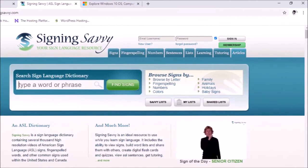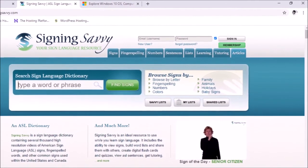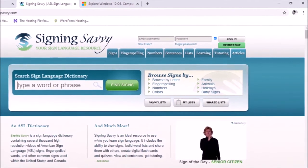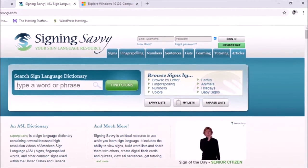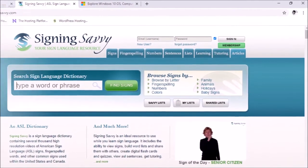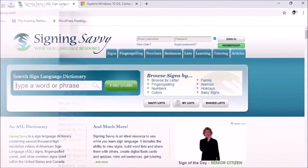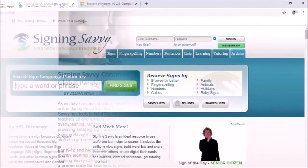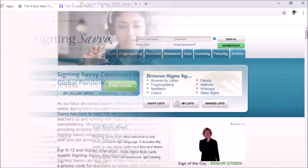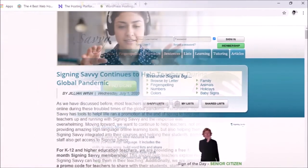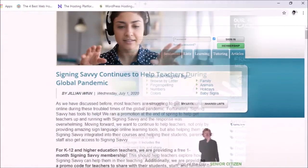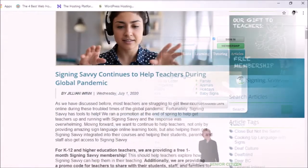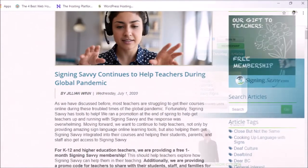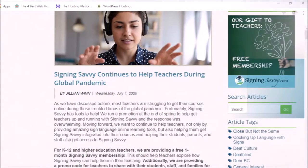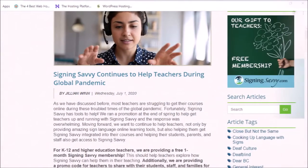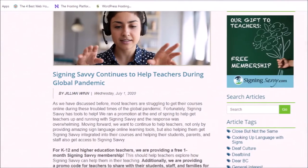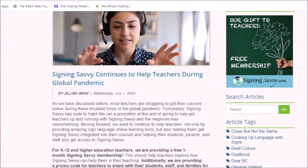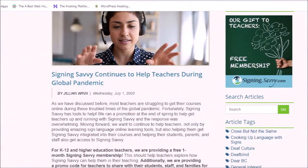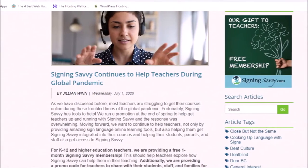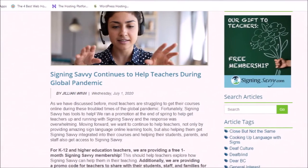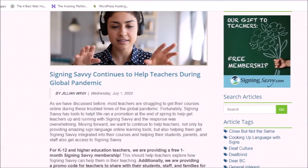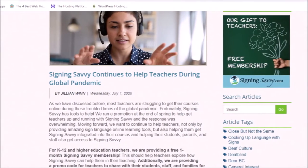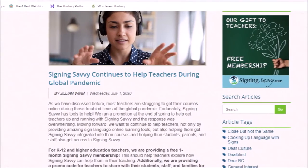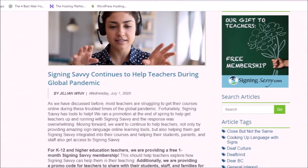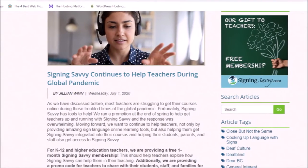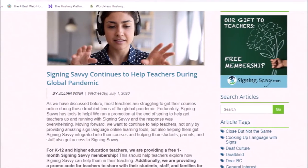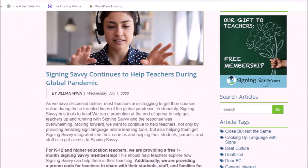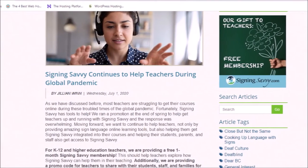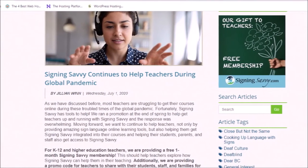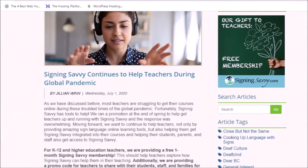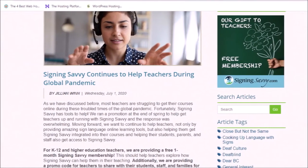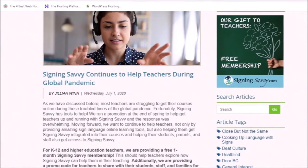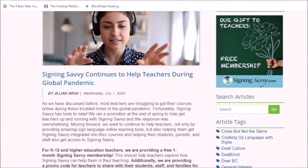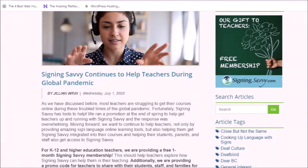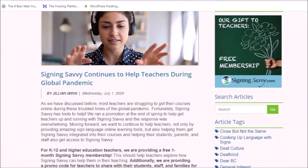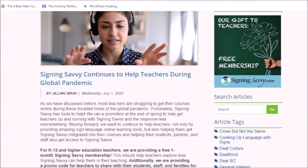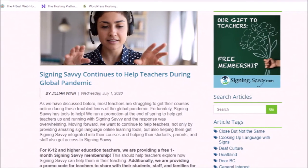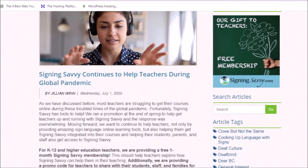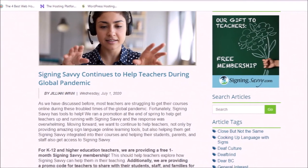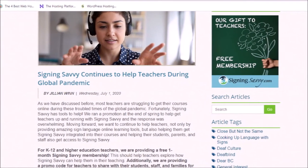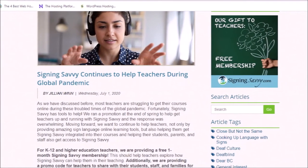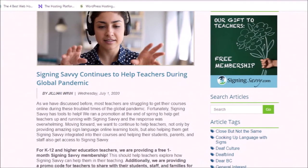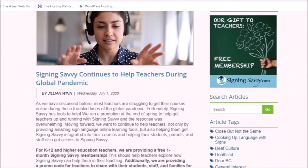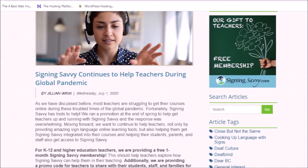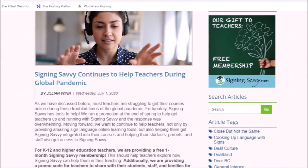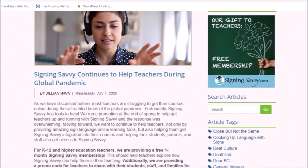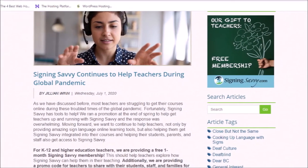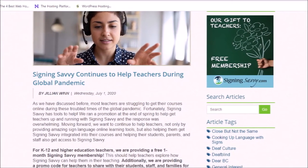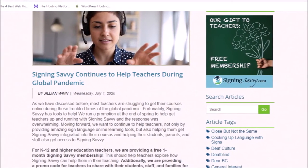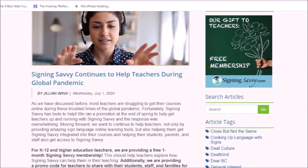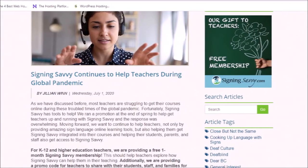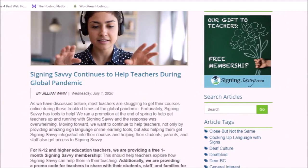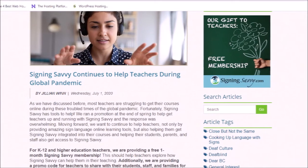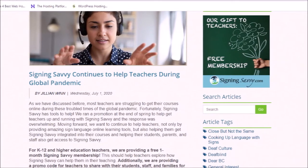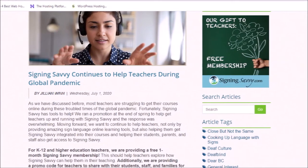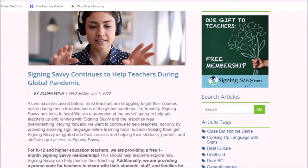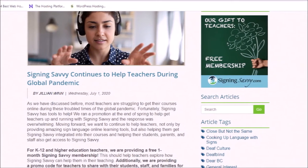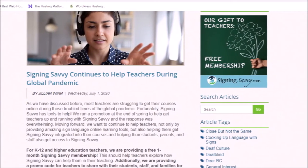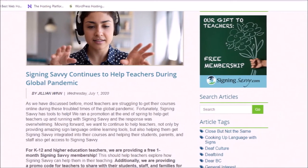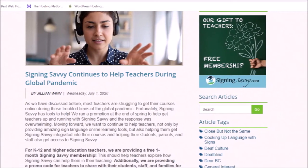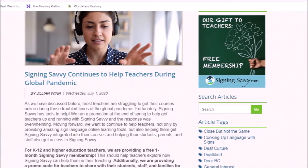fingerspellings, learn numbers. And there are also other amazing features for teachers themselves. Resources for teachers. I know